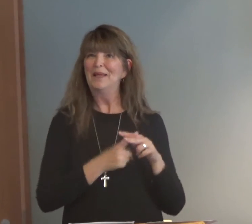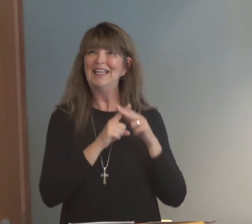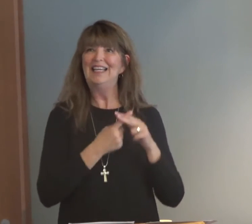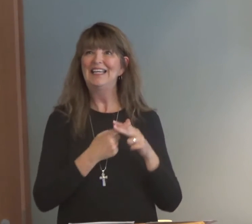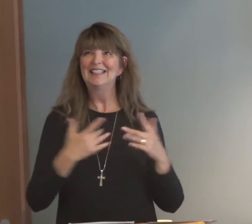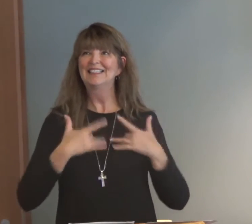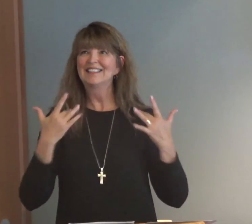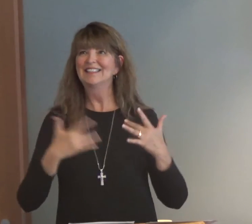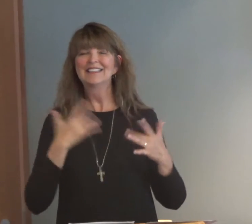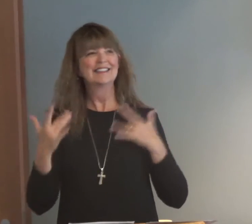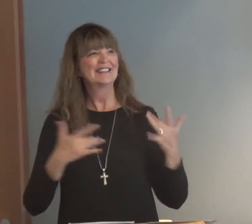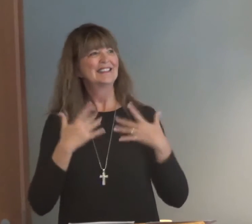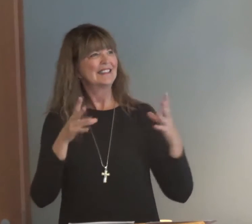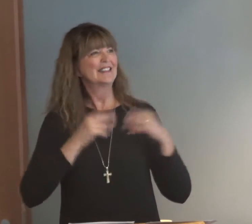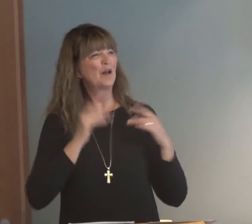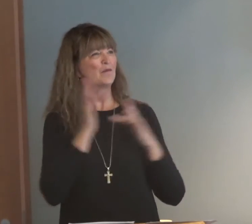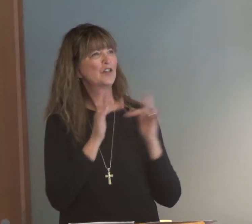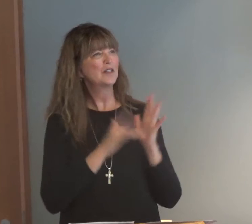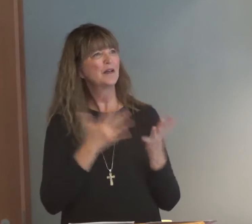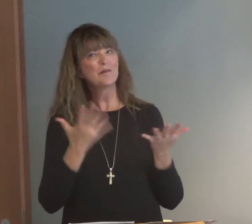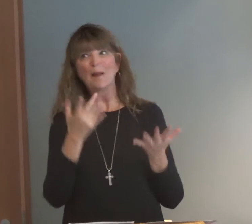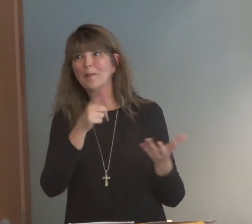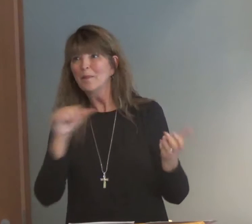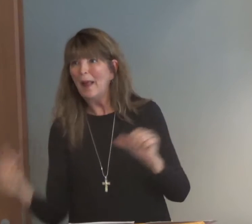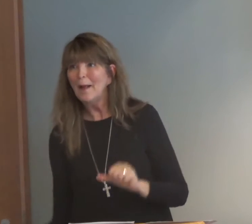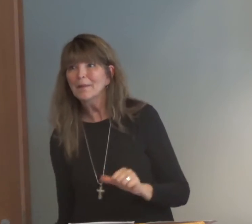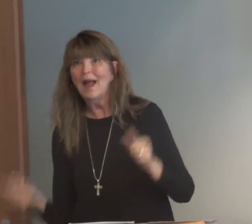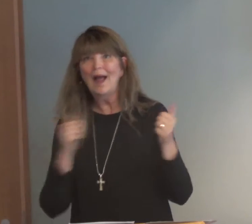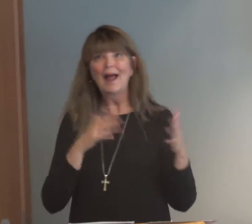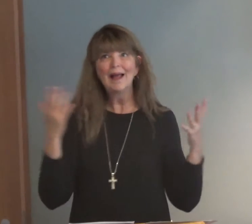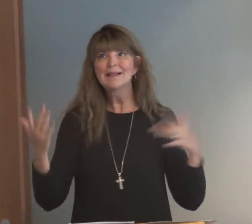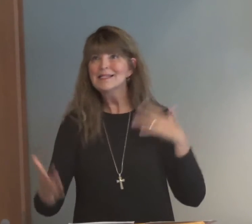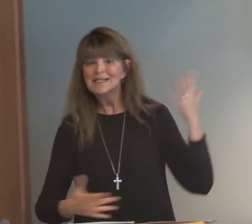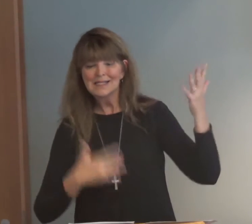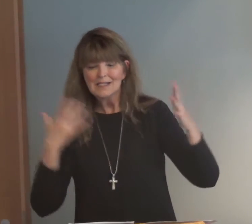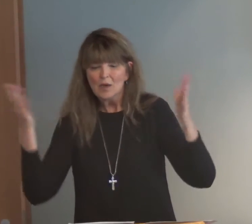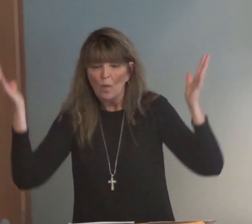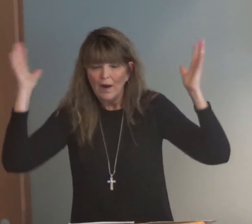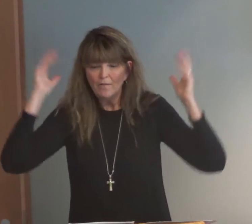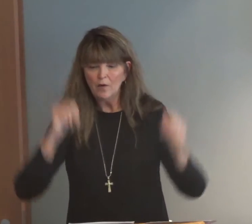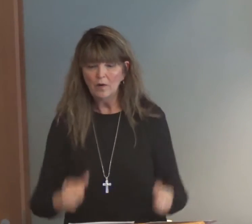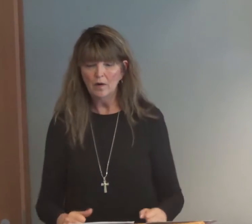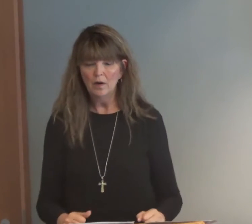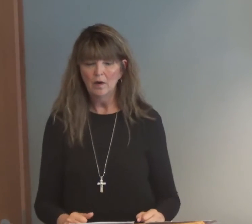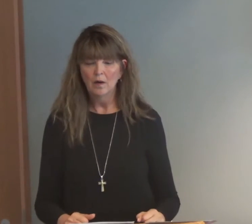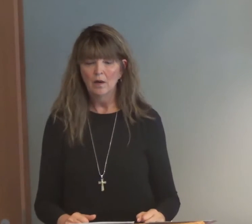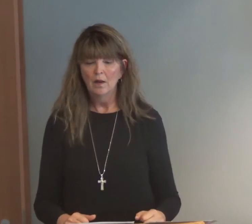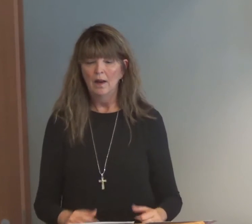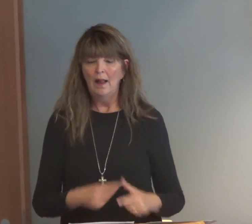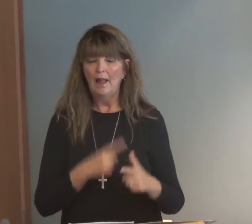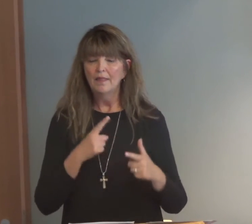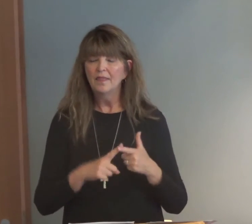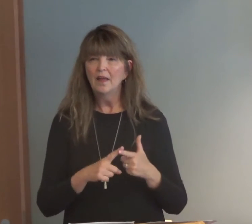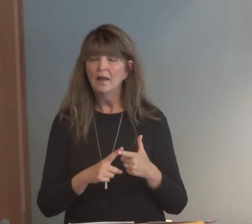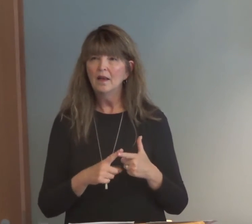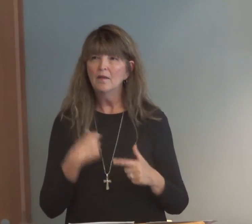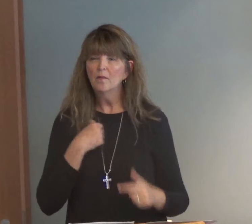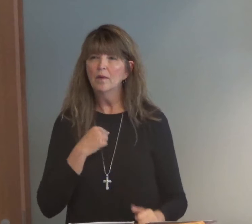that. In the beginning, we can be, after we're new Christians, we've just accepted Christ. Maybe we've been back, guys. We're full of